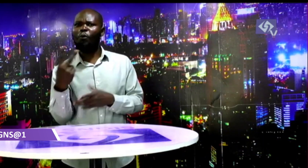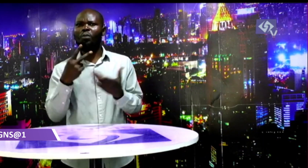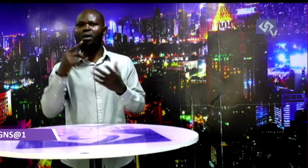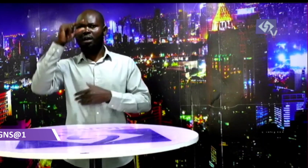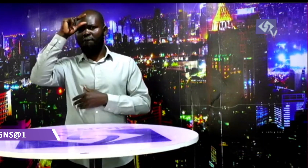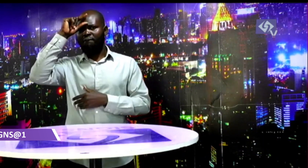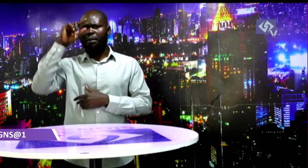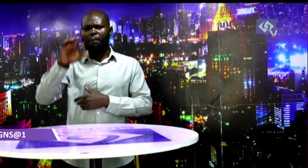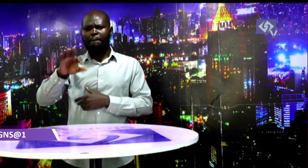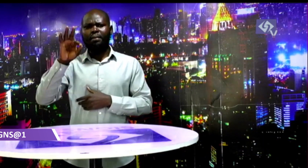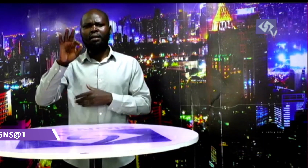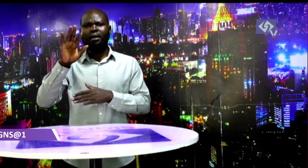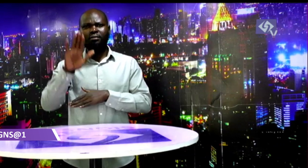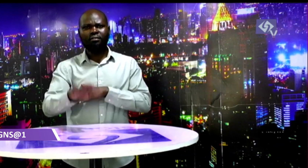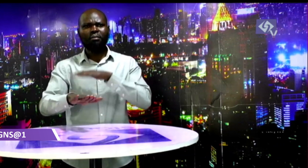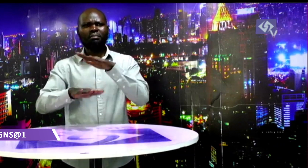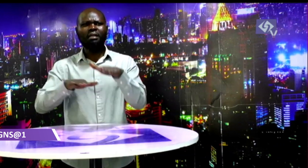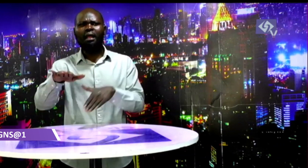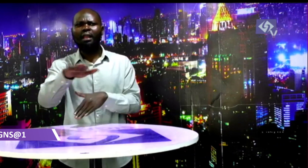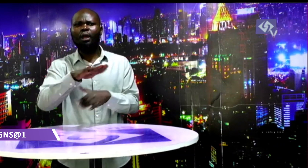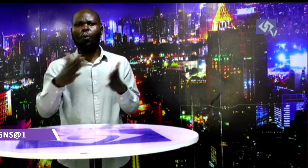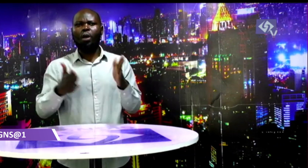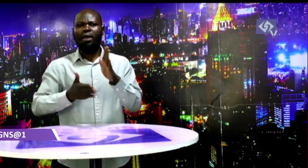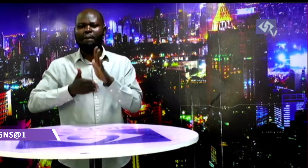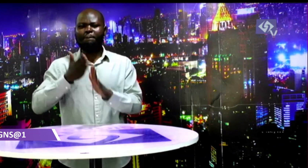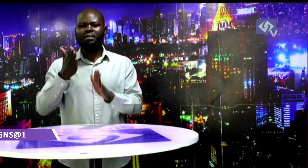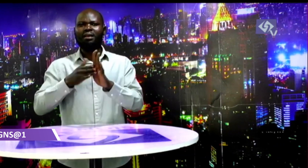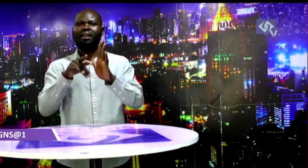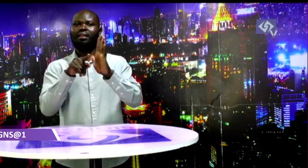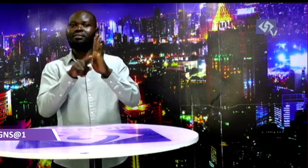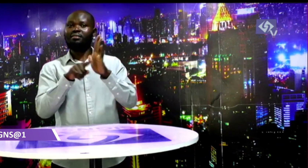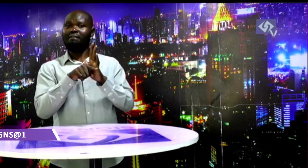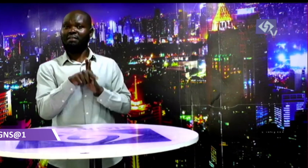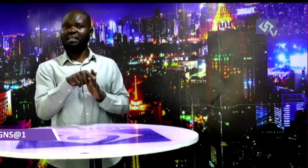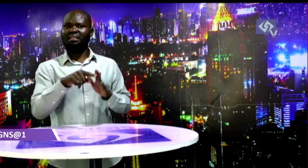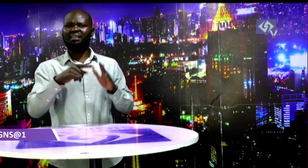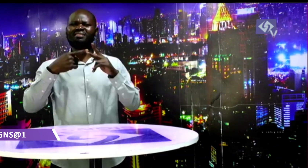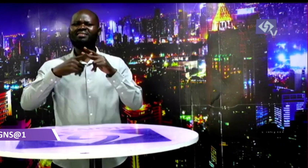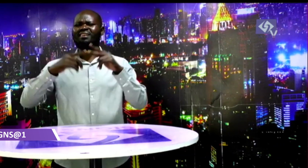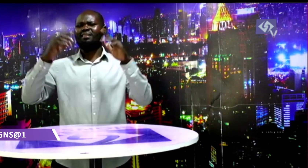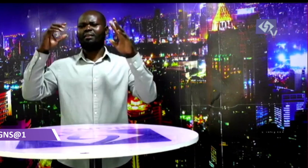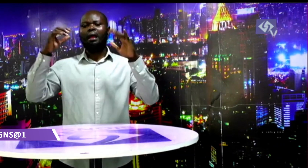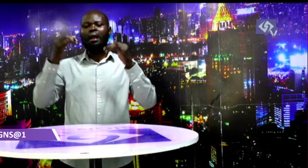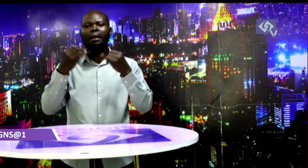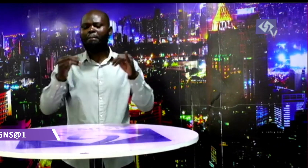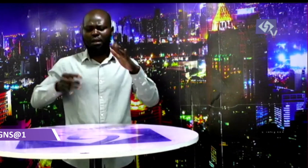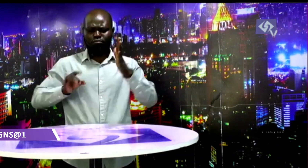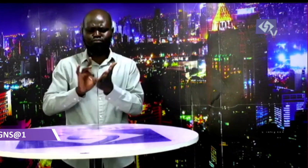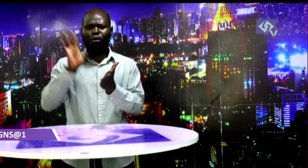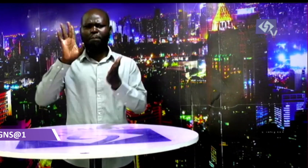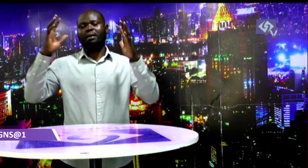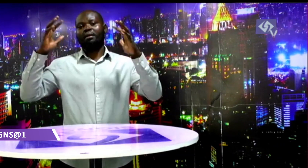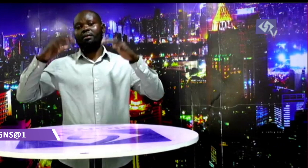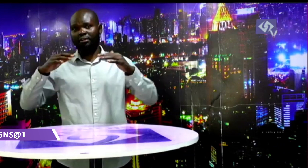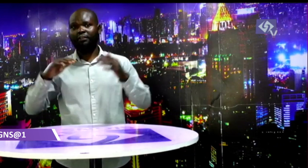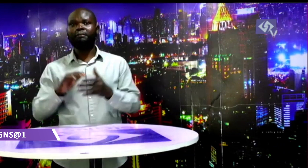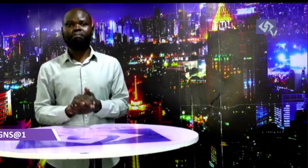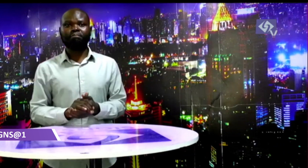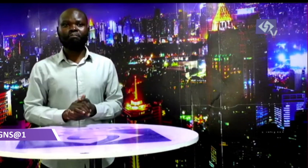committee and in collaboration with other partners the government has taken steps to mitigate the negative impact of the